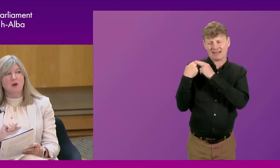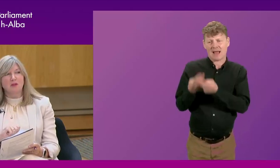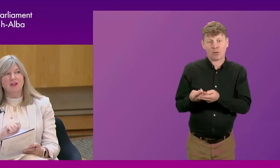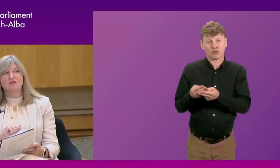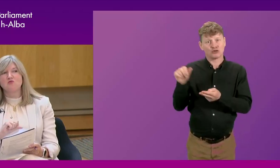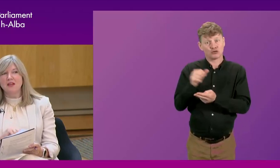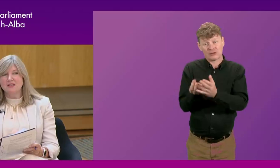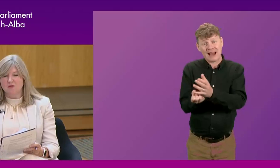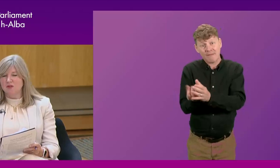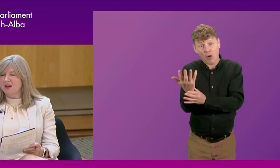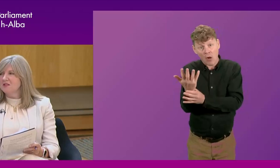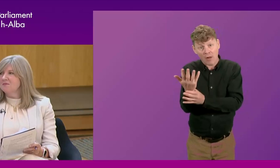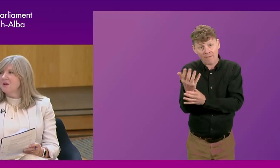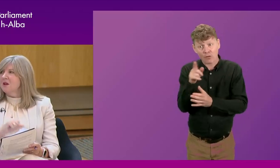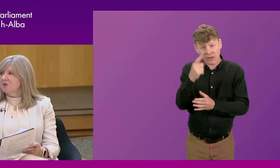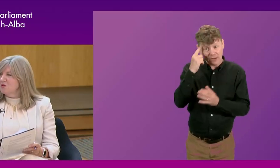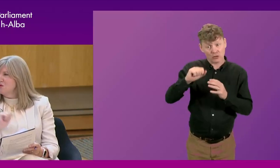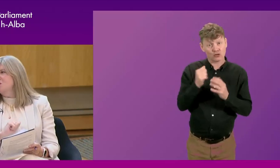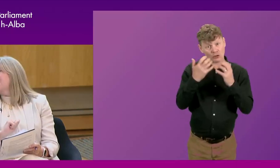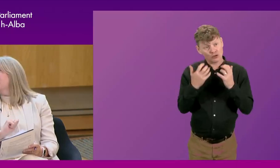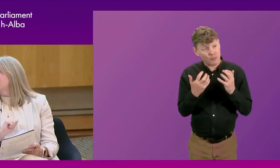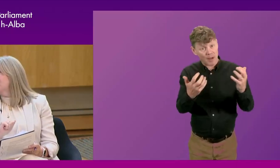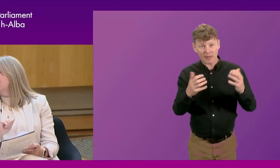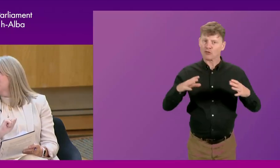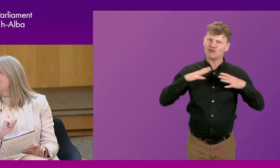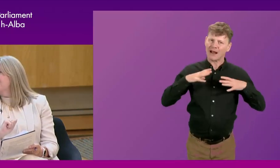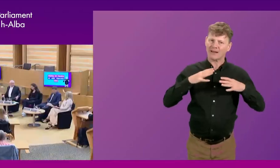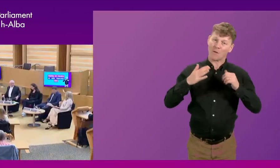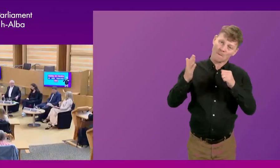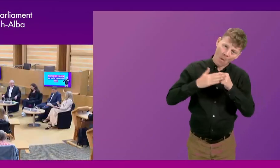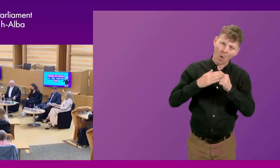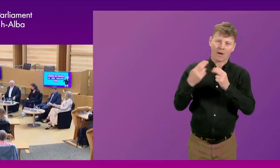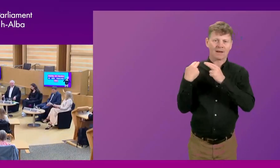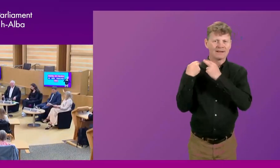Scottish public is ready for that? I'm going to go to Jack first on this one.